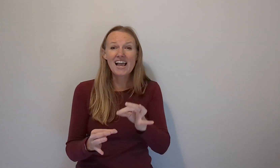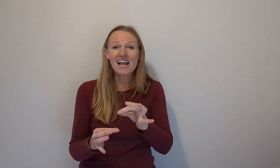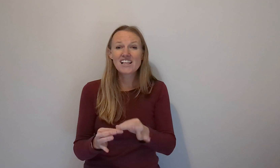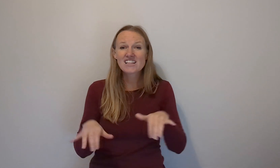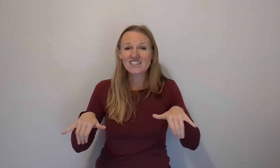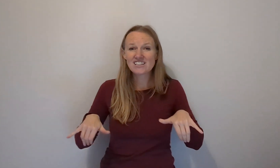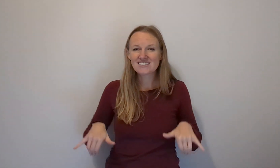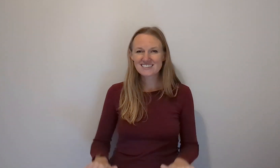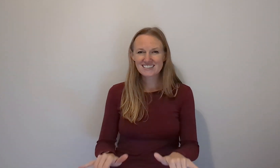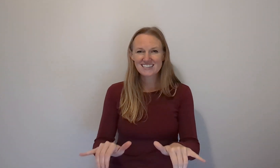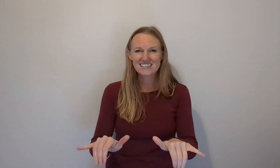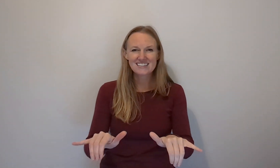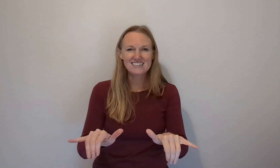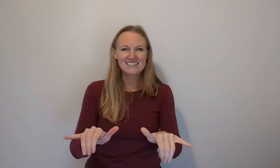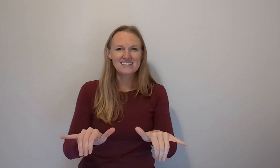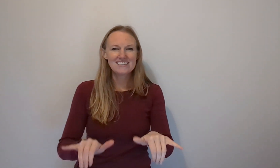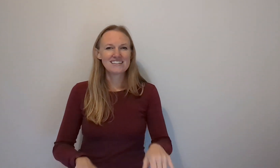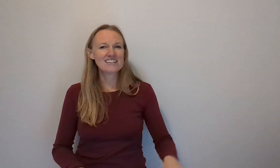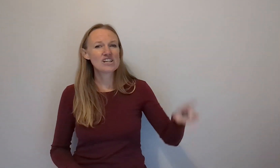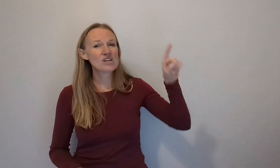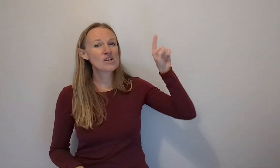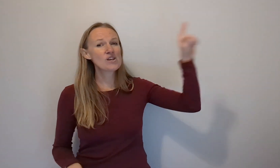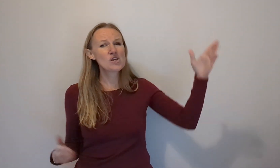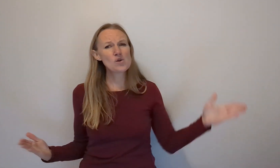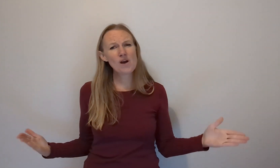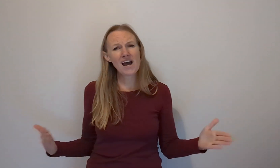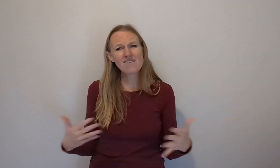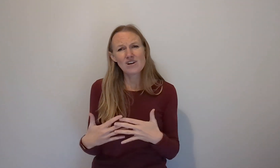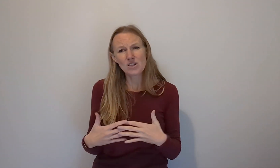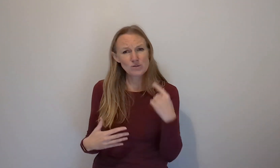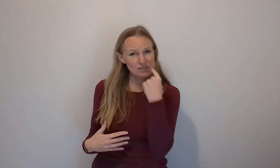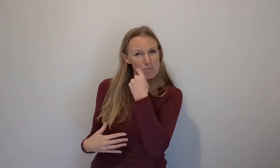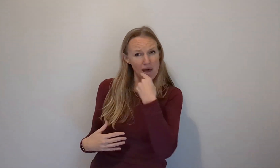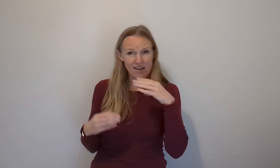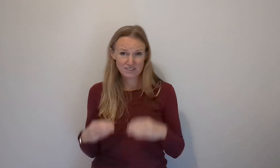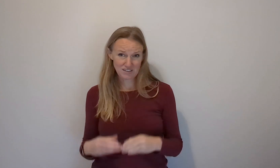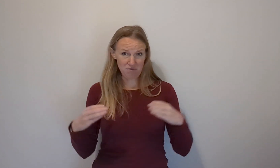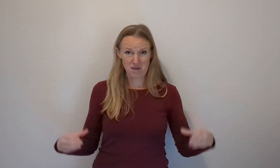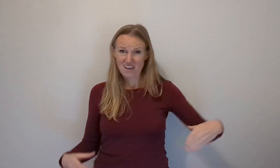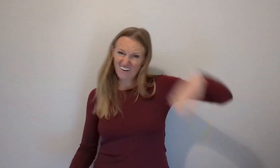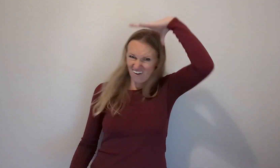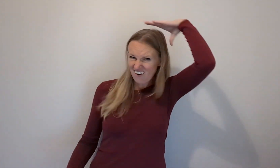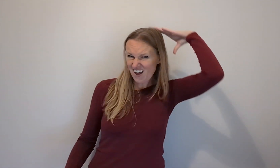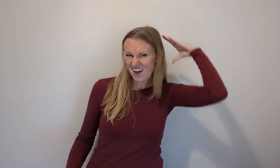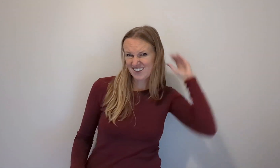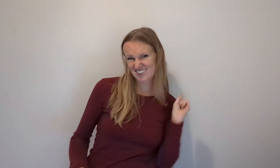Faithful still You have closed the mouths of big lions